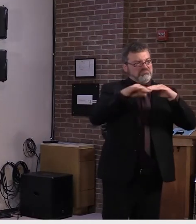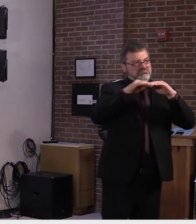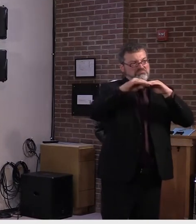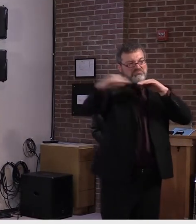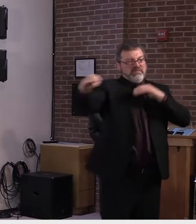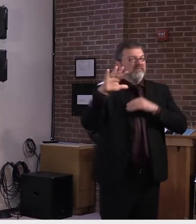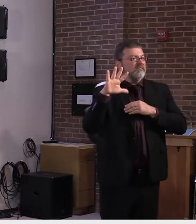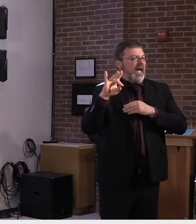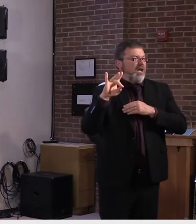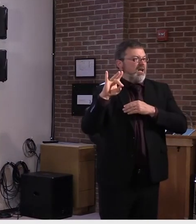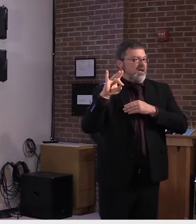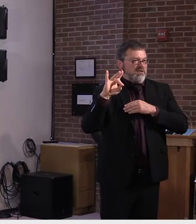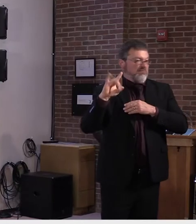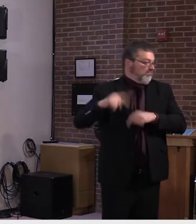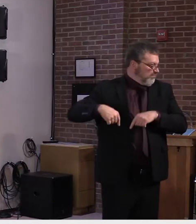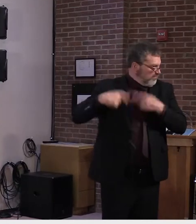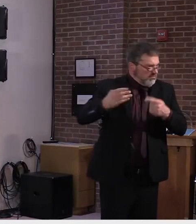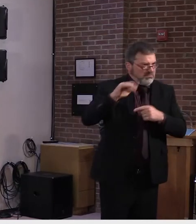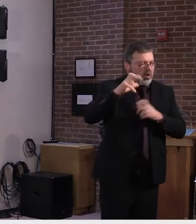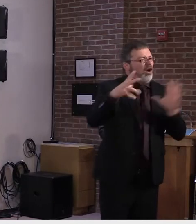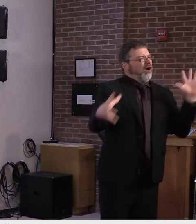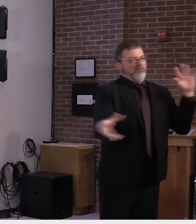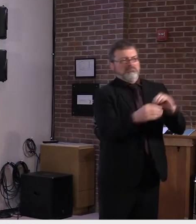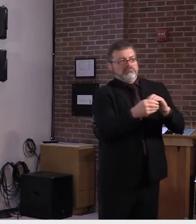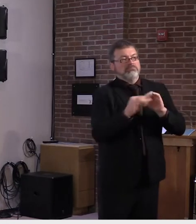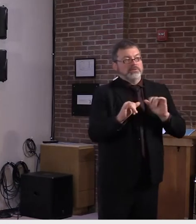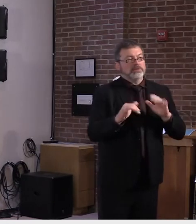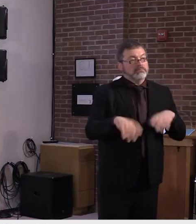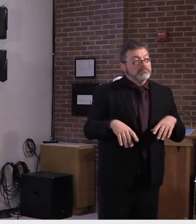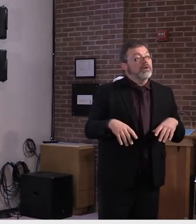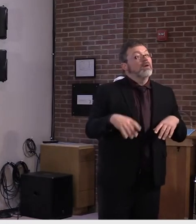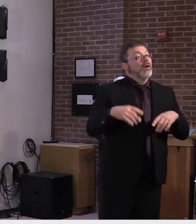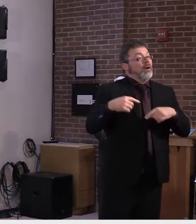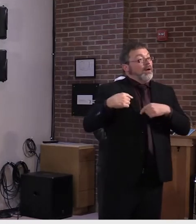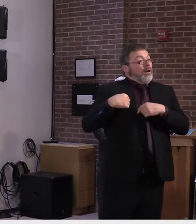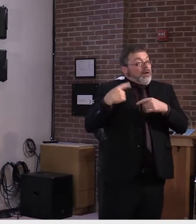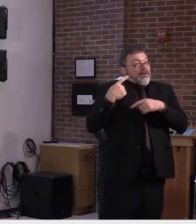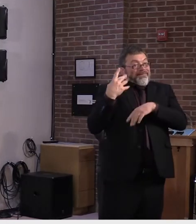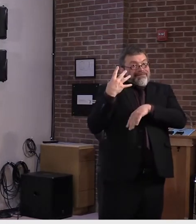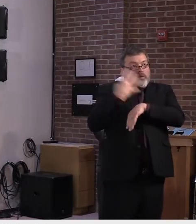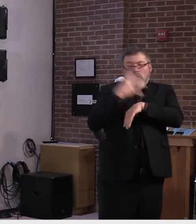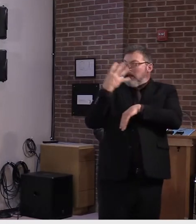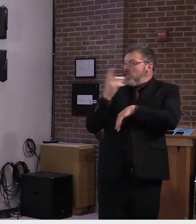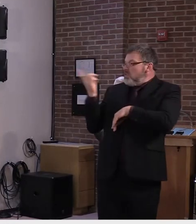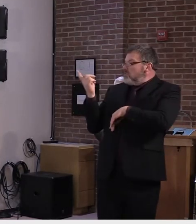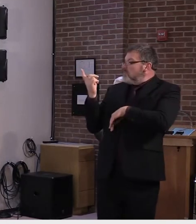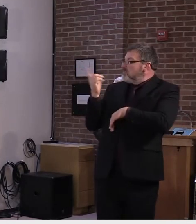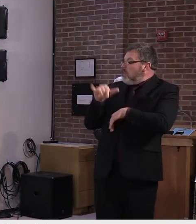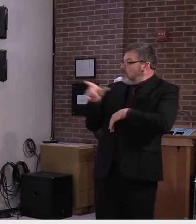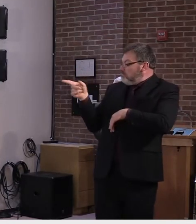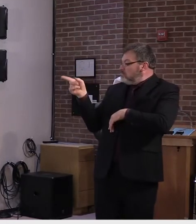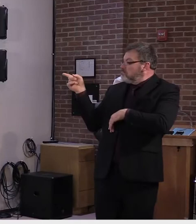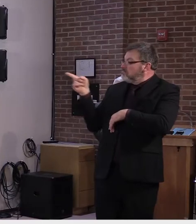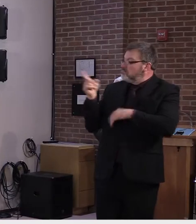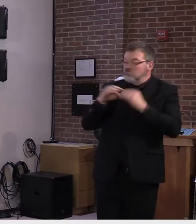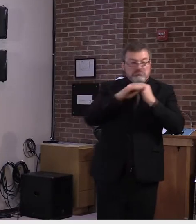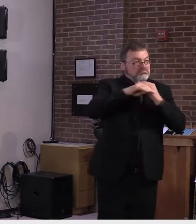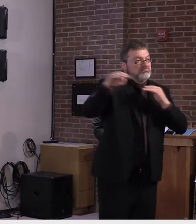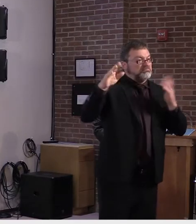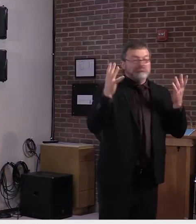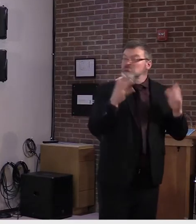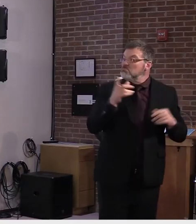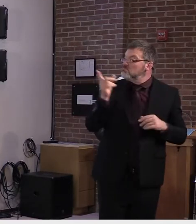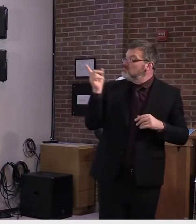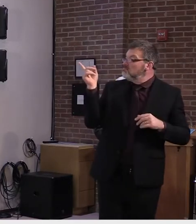If we look over the last four days, we've had new case numbers that range from lows of three to highs of